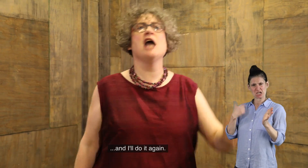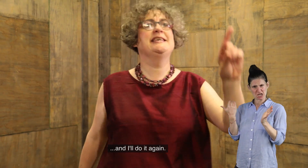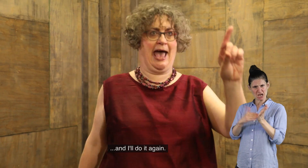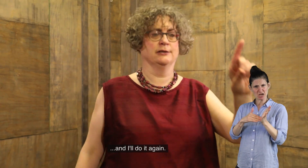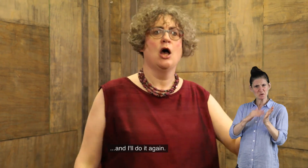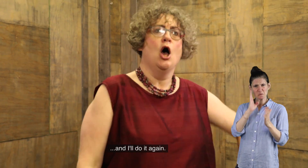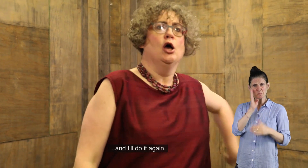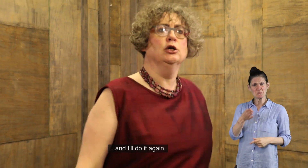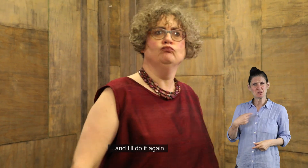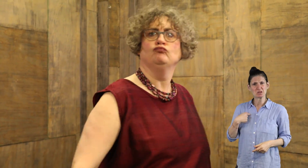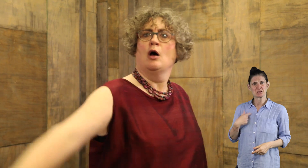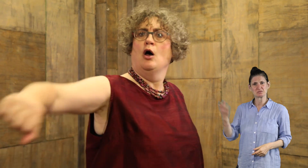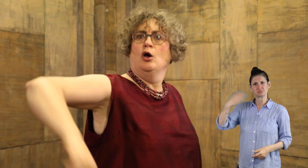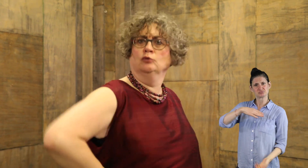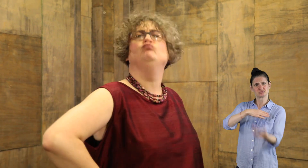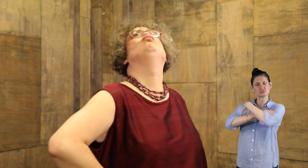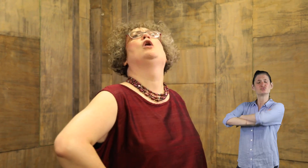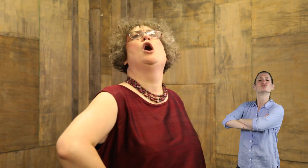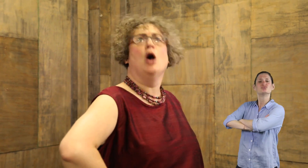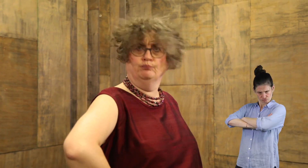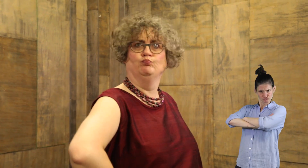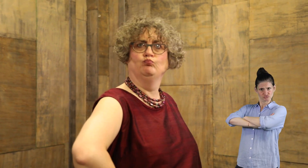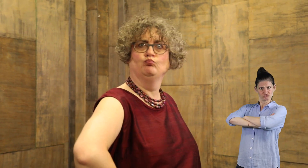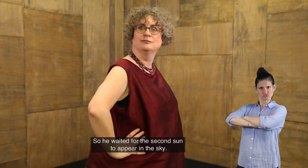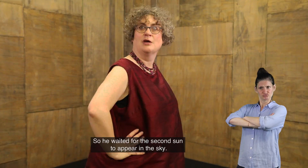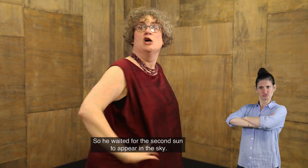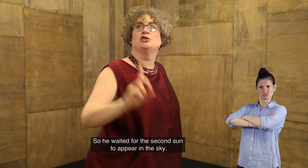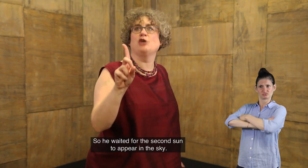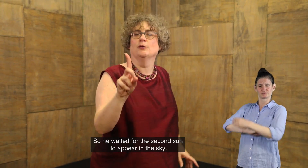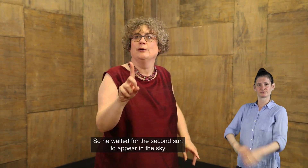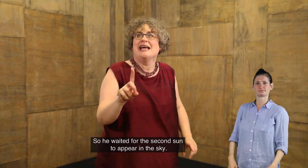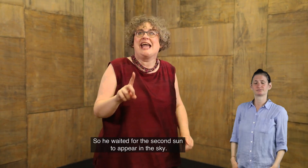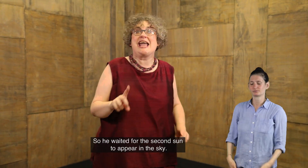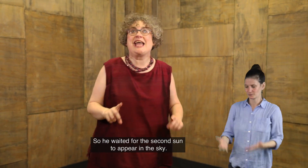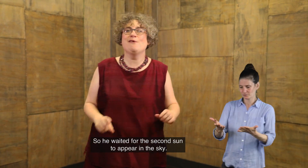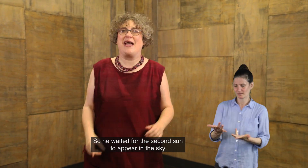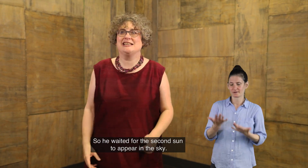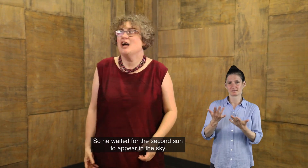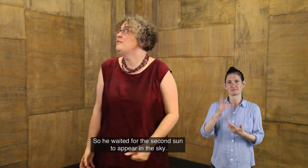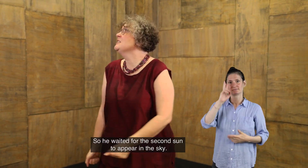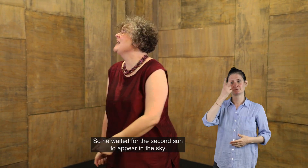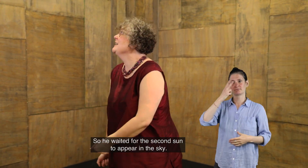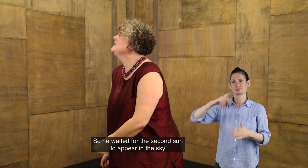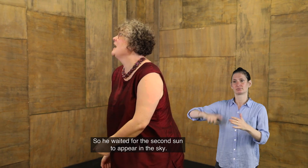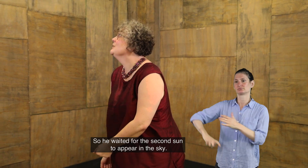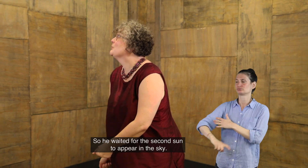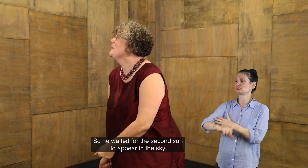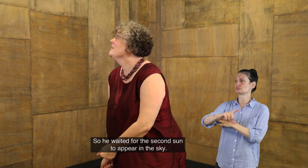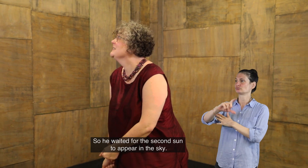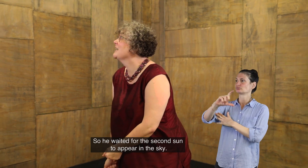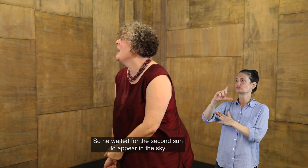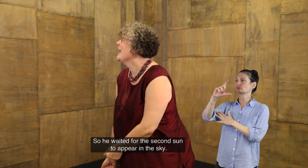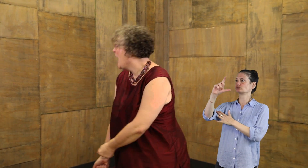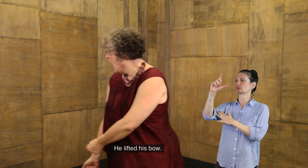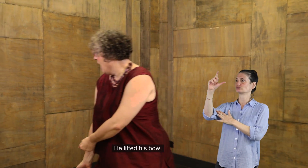it again. Hum, hum, hum. So, he waited for the second sun to